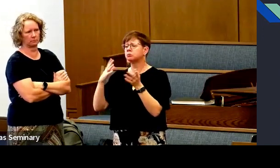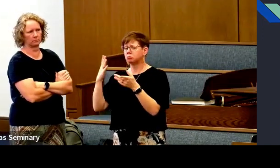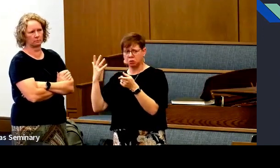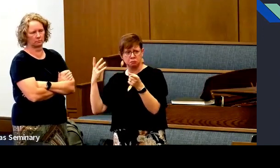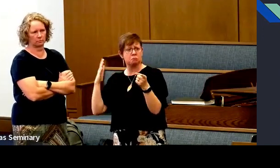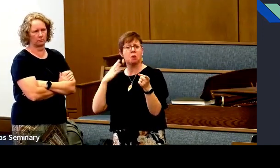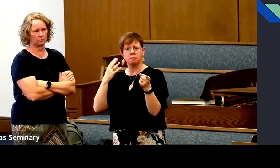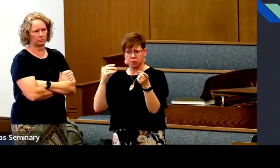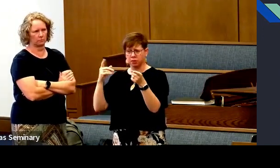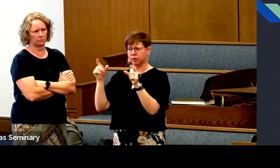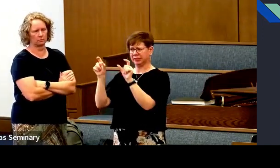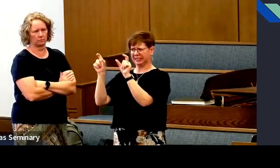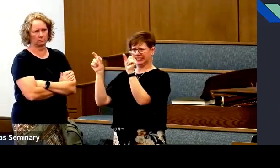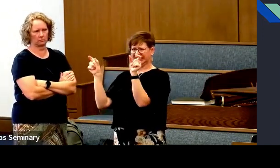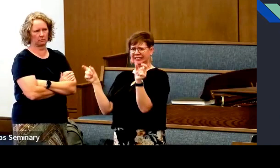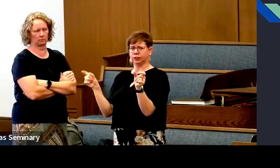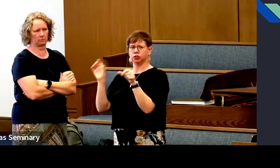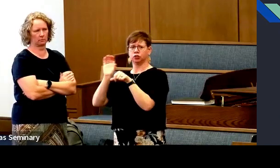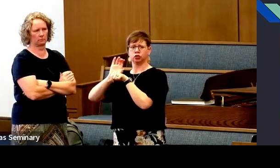Priesthood, scriptures.